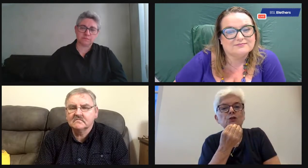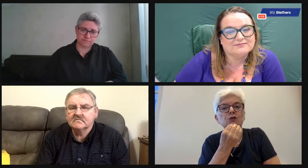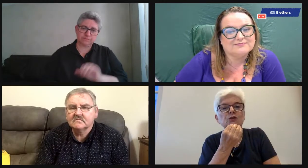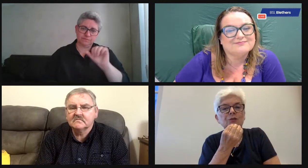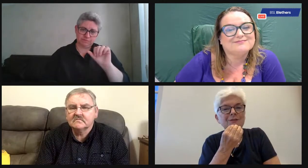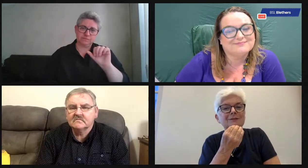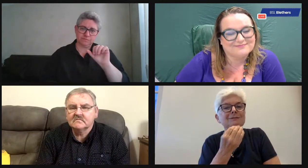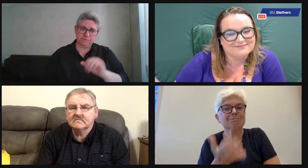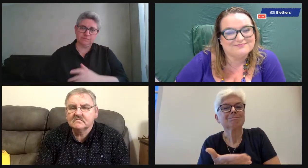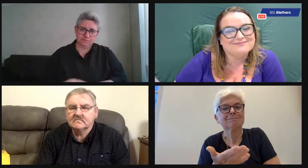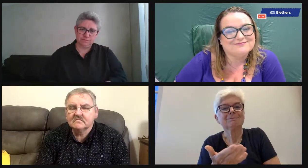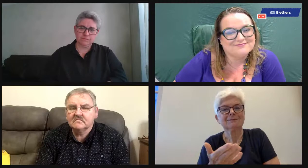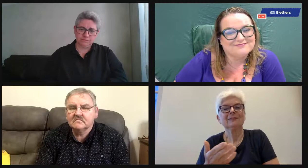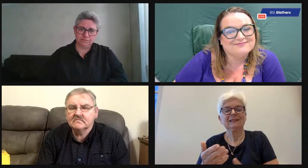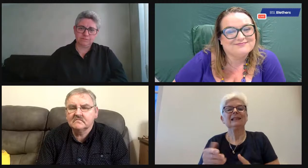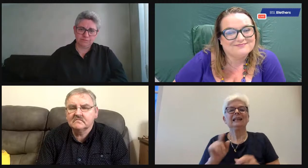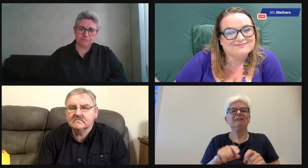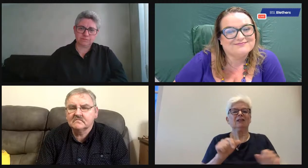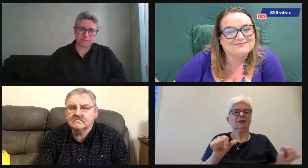if you're working all day, will provide you lunch.